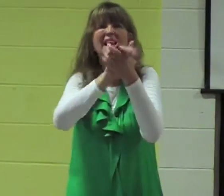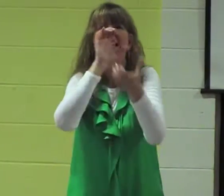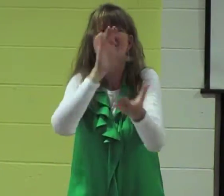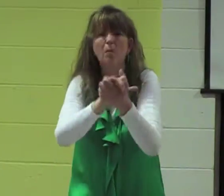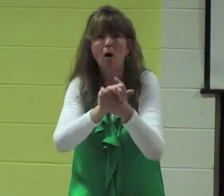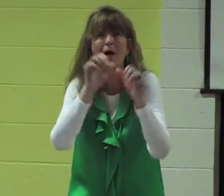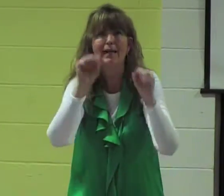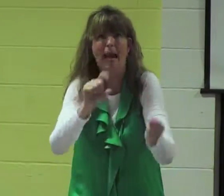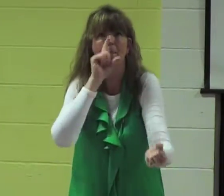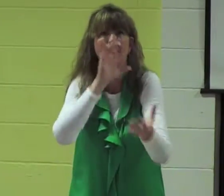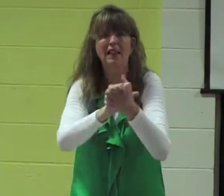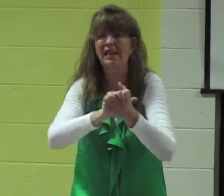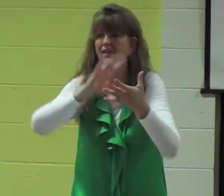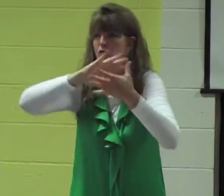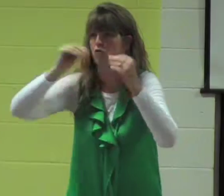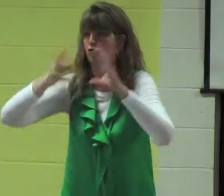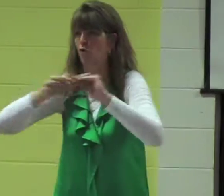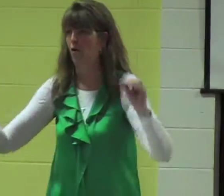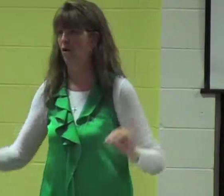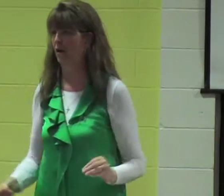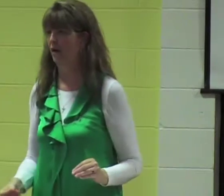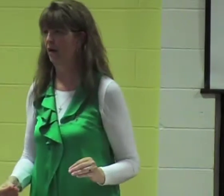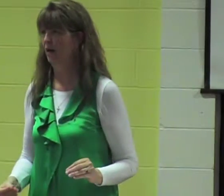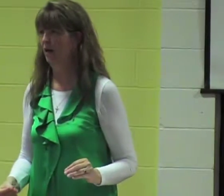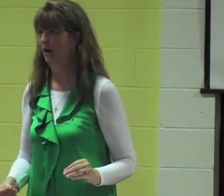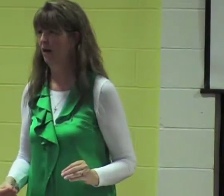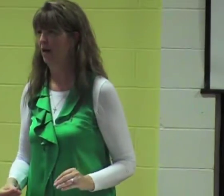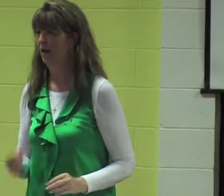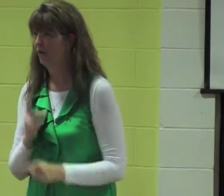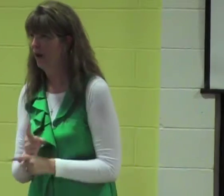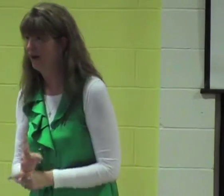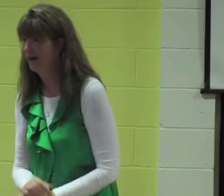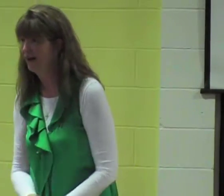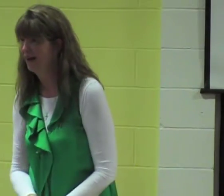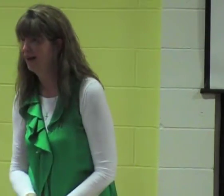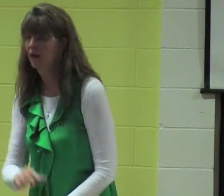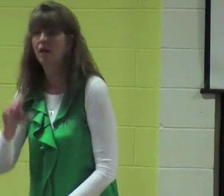sophisticated that would be easy for people to believe right